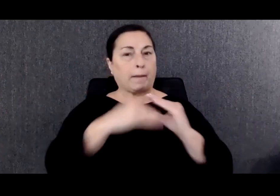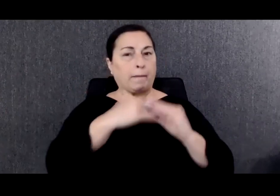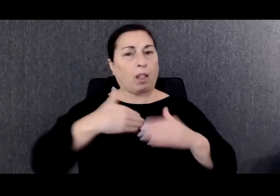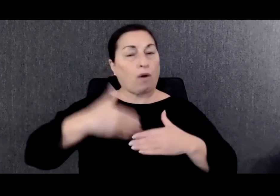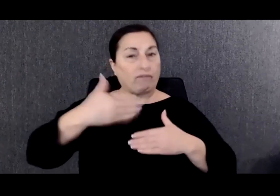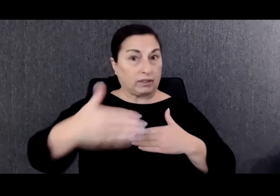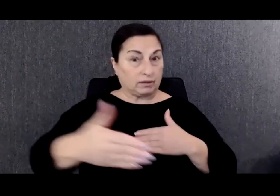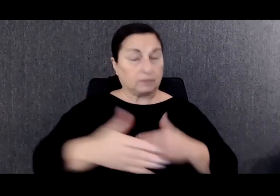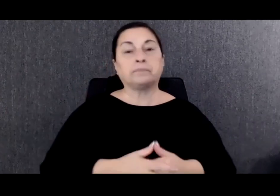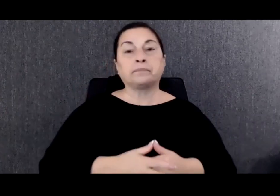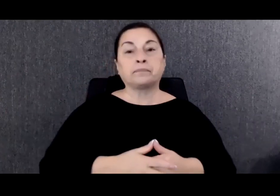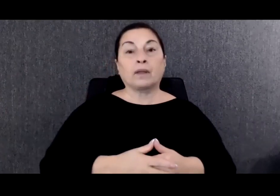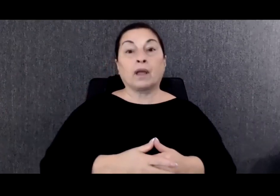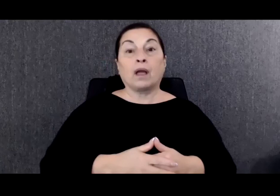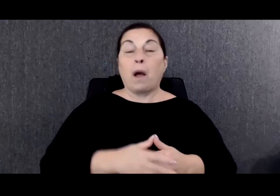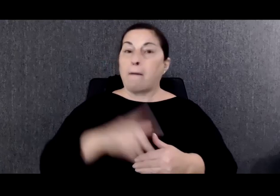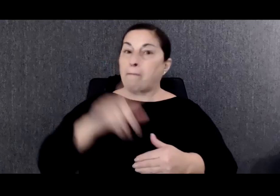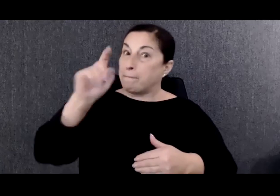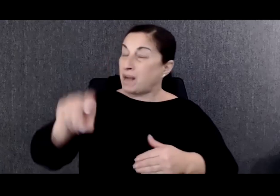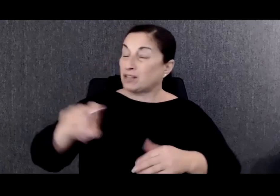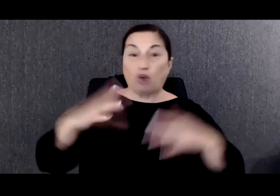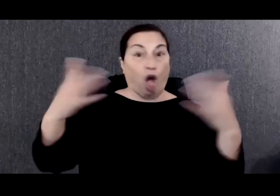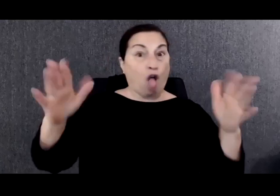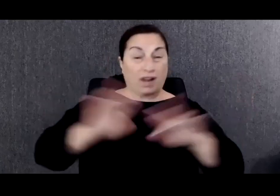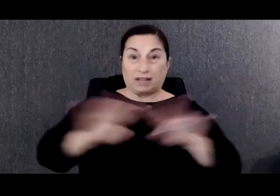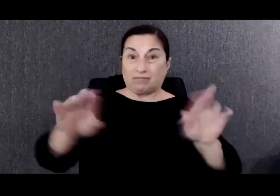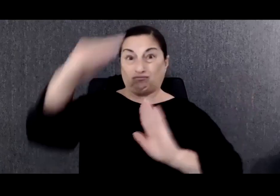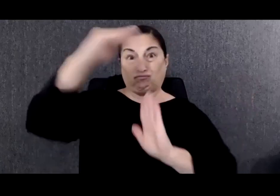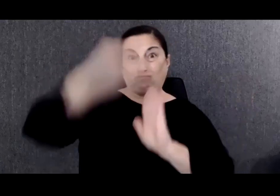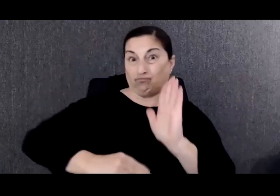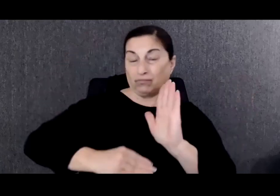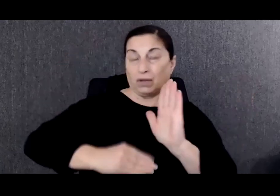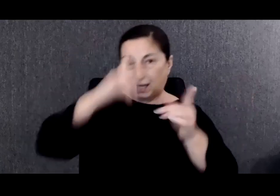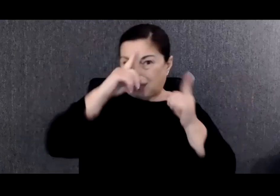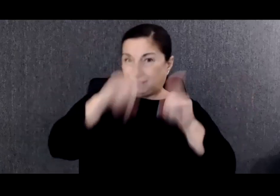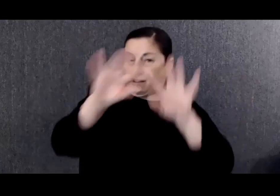there must be a consent form in place for you to be scheduled.